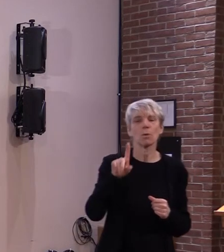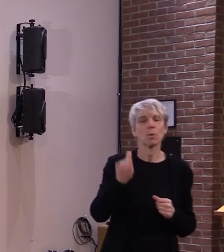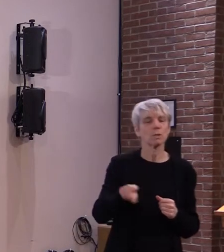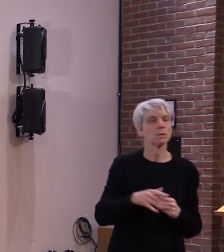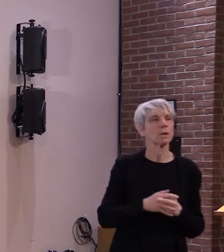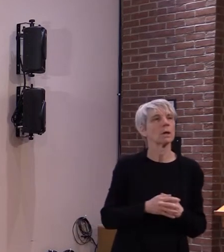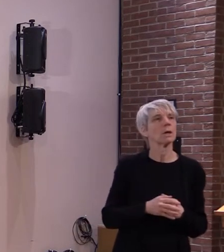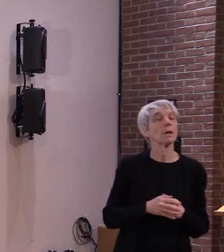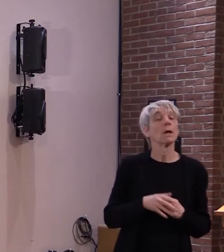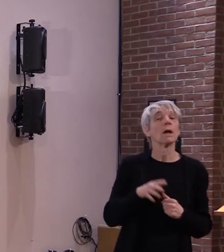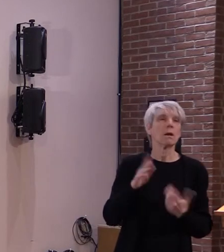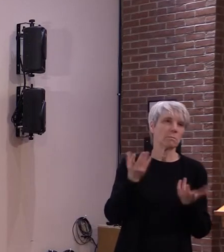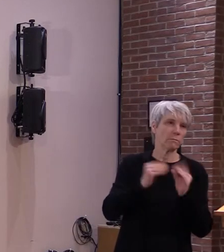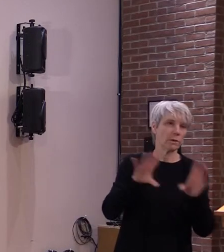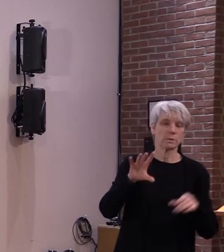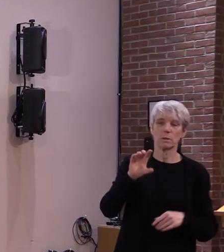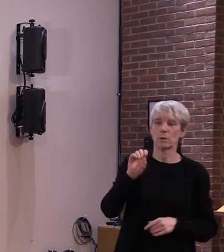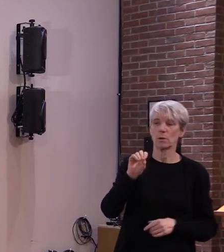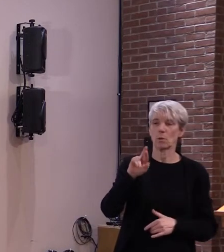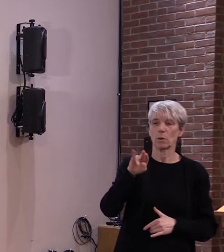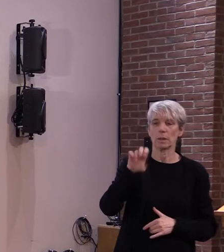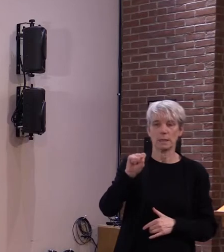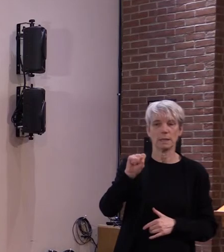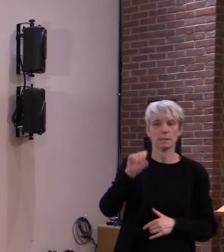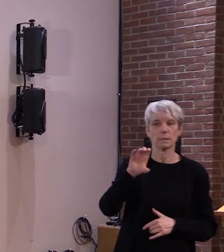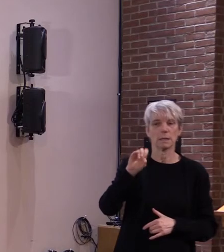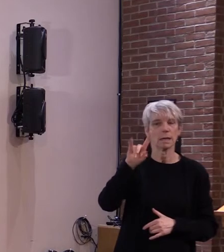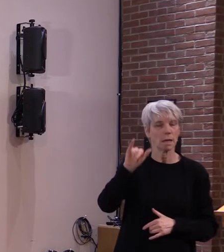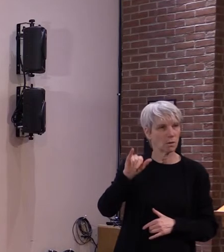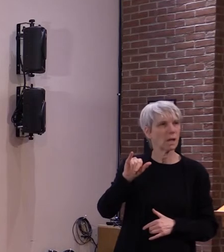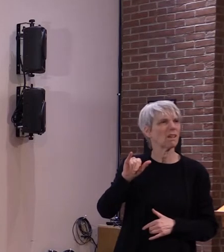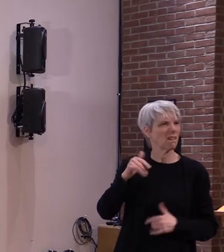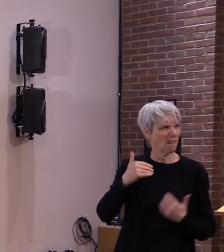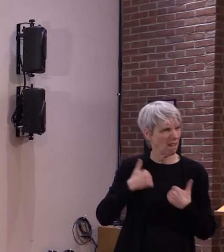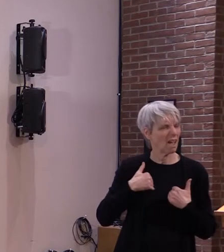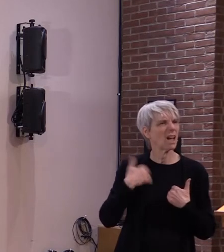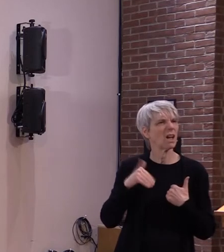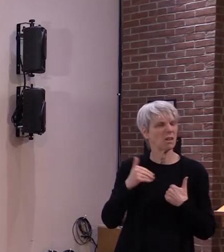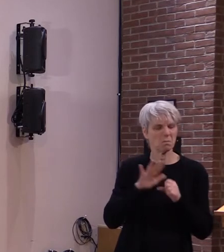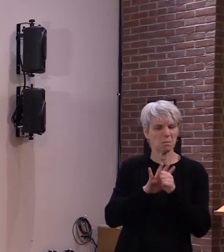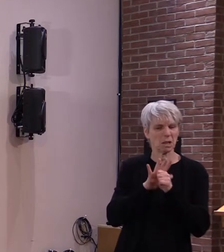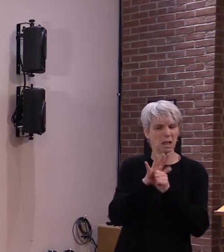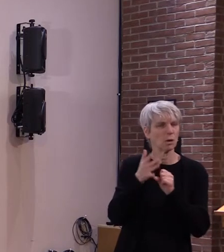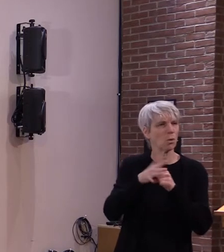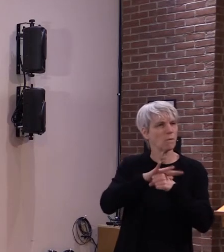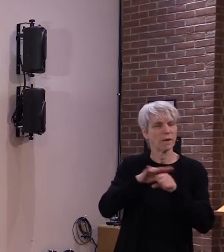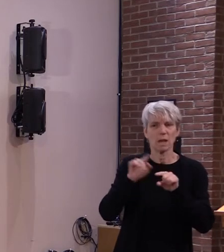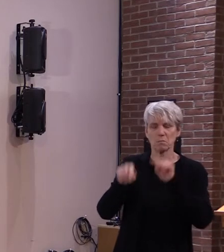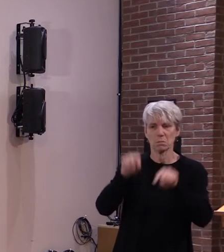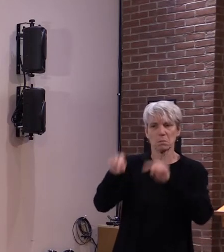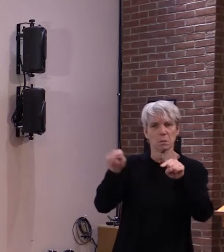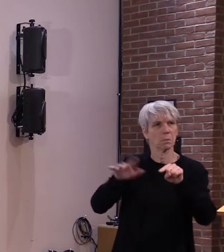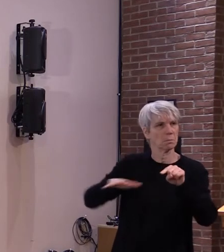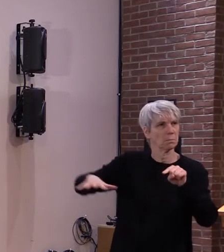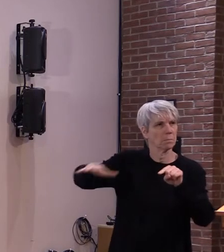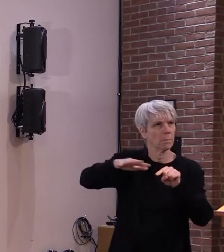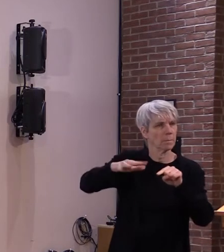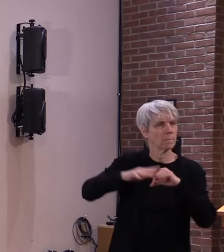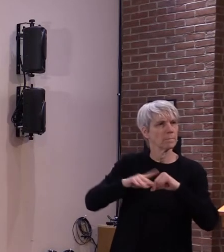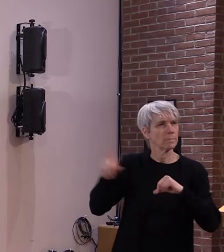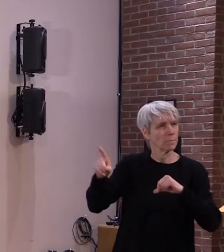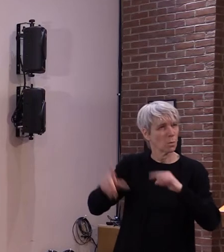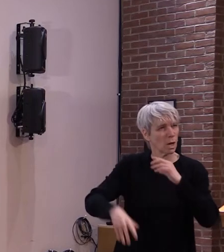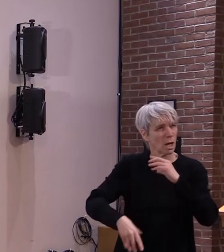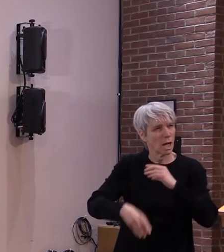area um is there additional advice that you intend to give to um